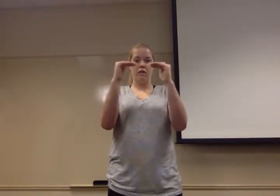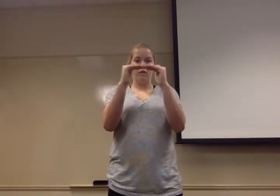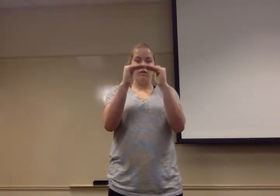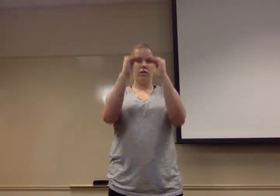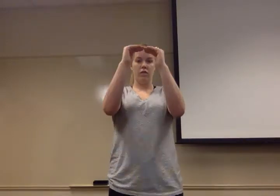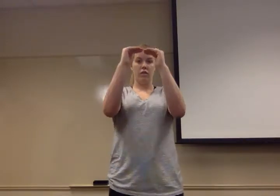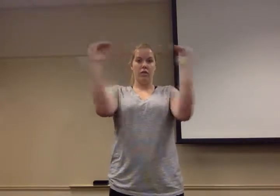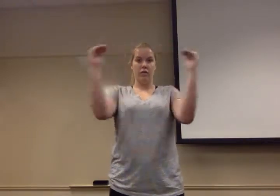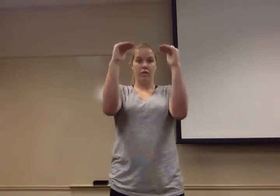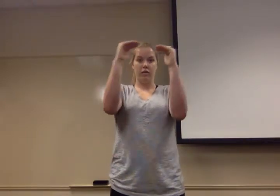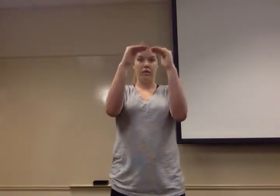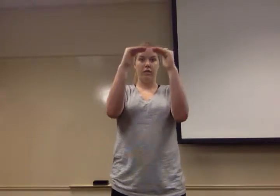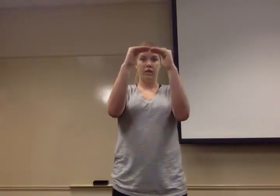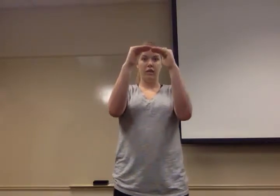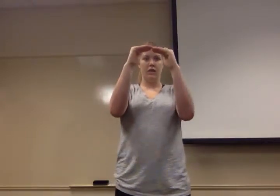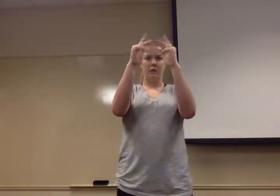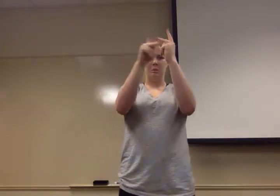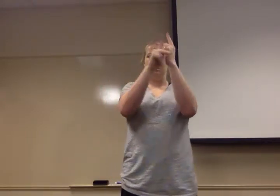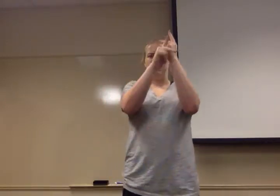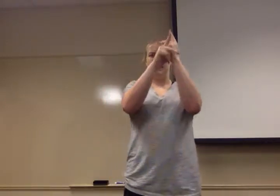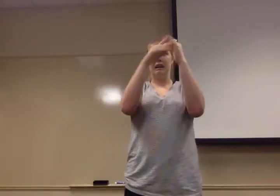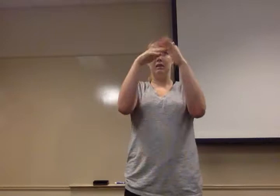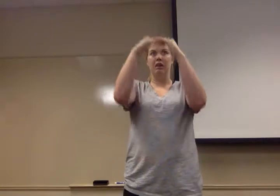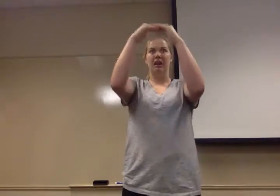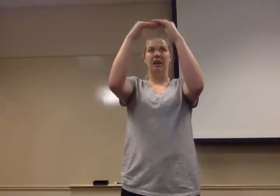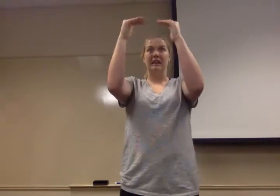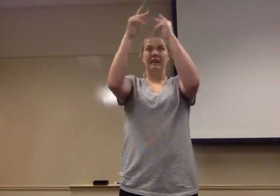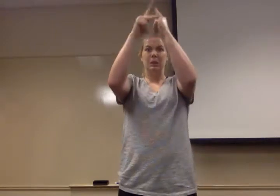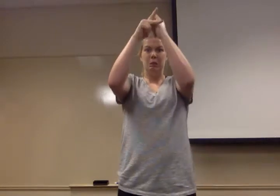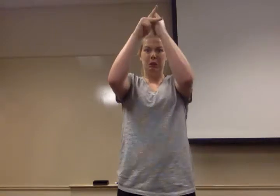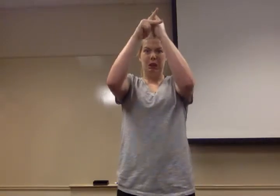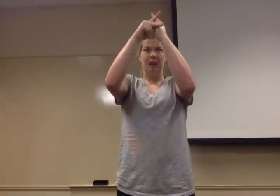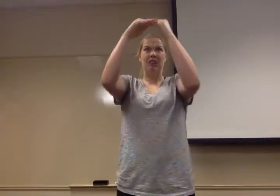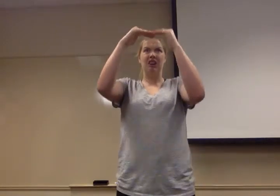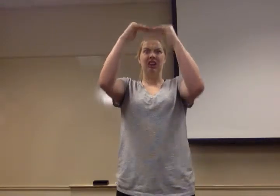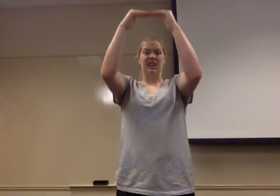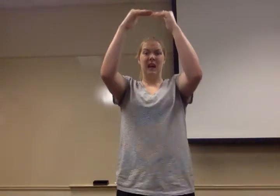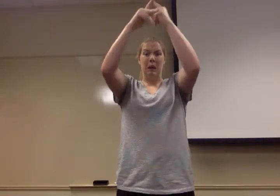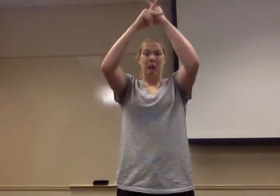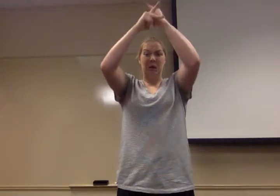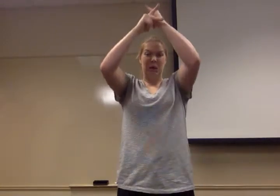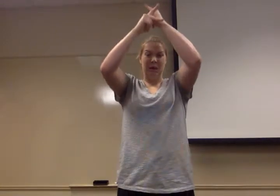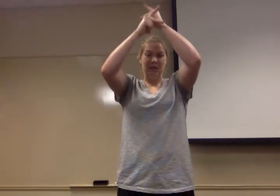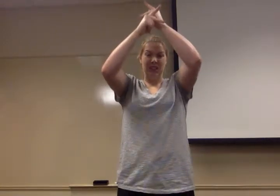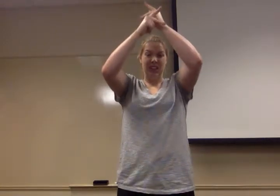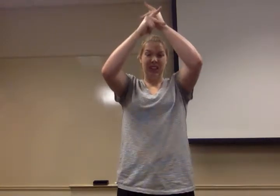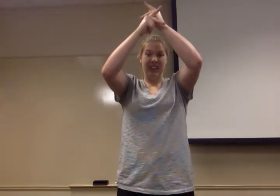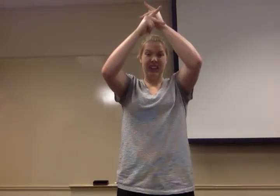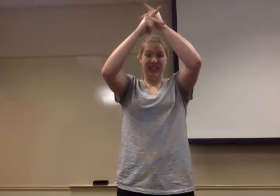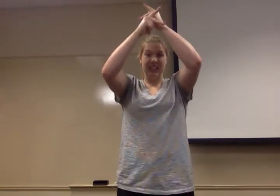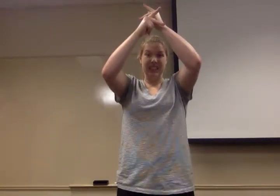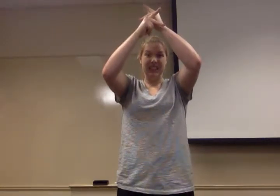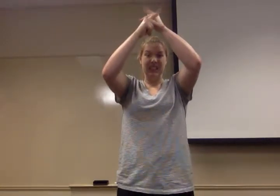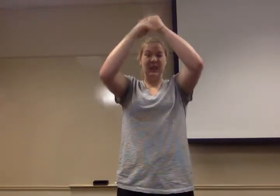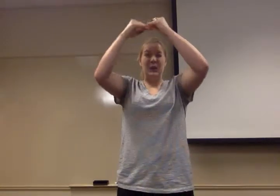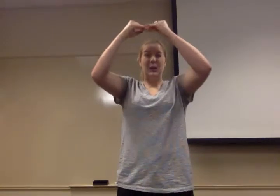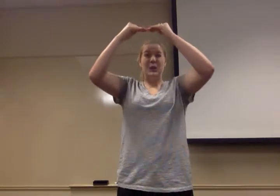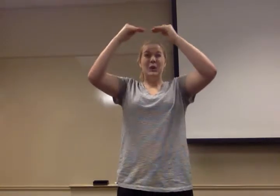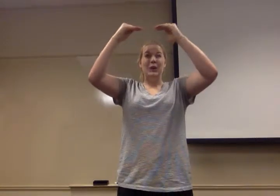get more fragile, more vulnerable. The Goldilocks conditions get more stringent. And it's